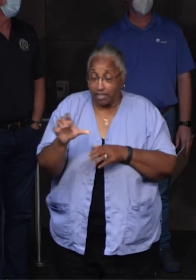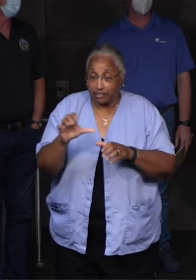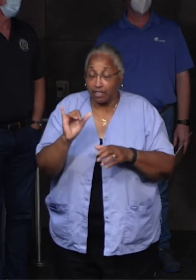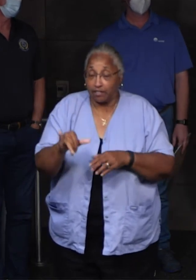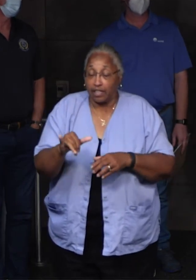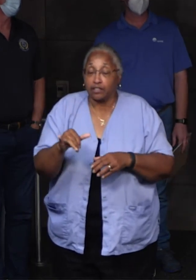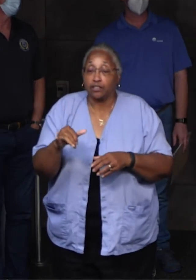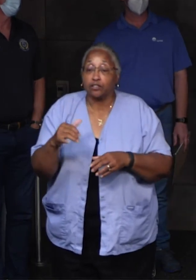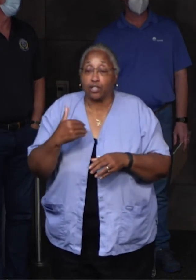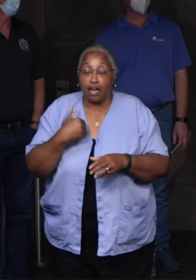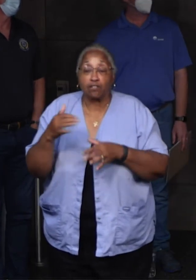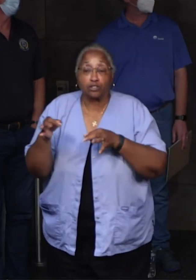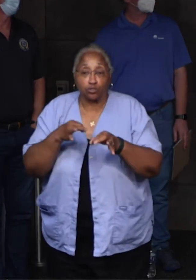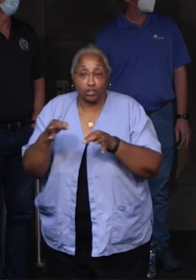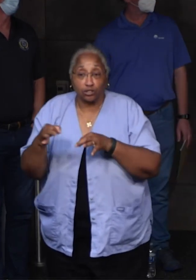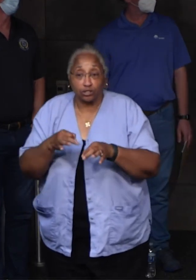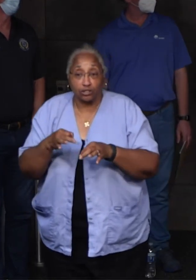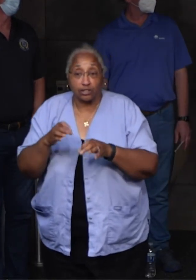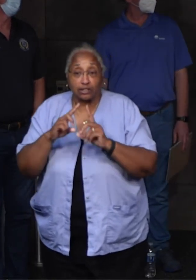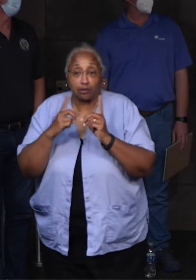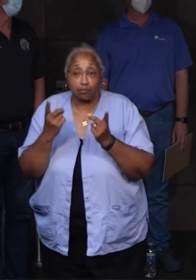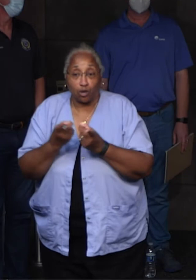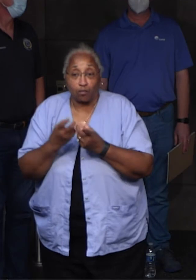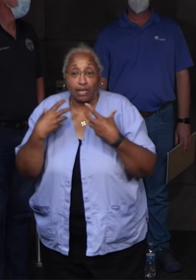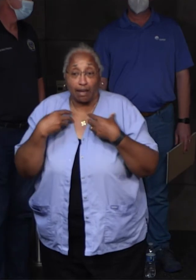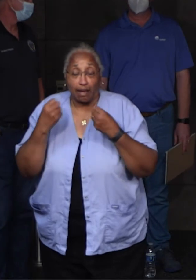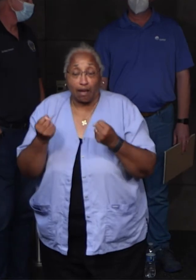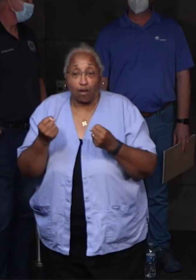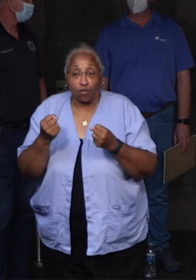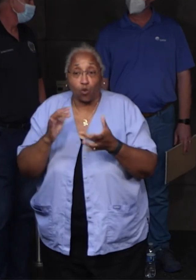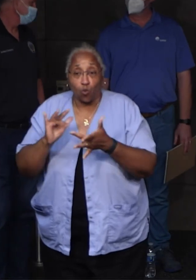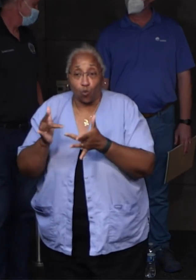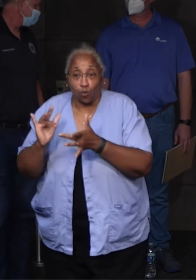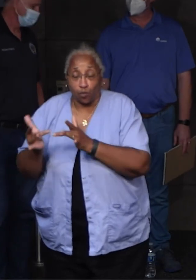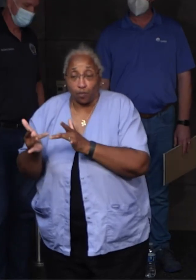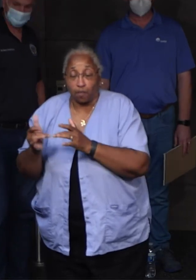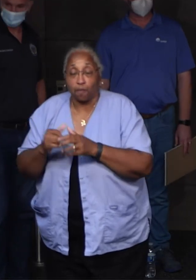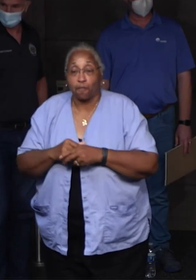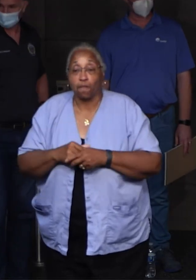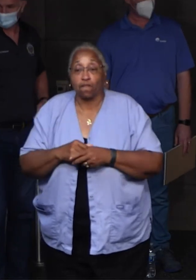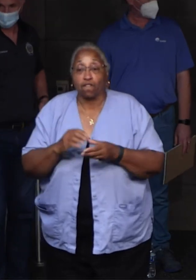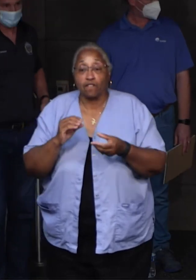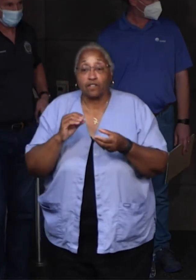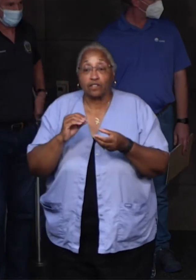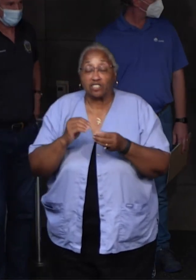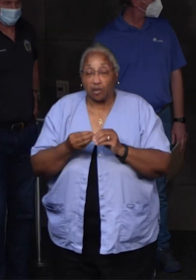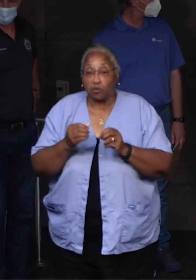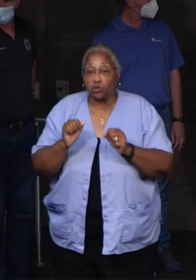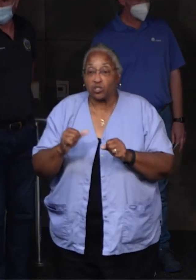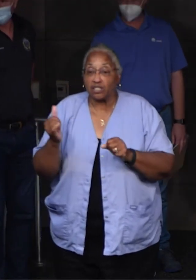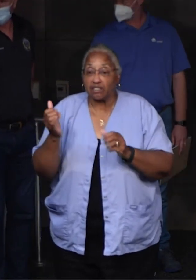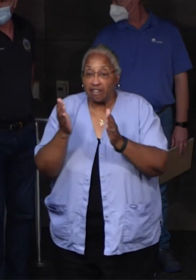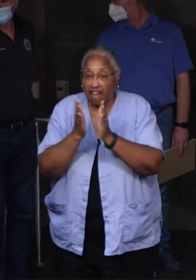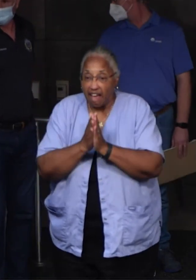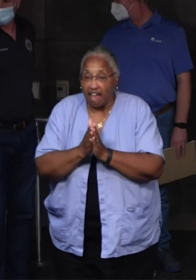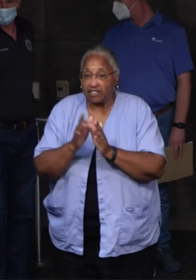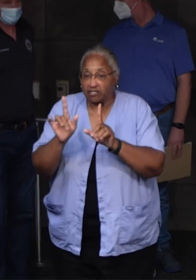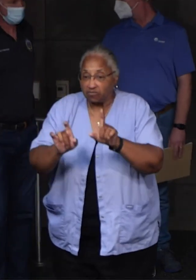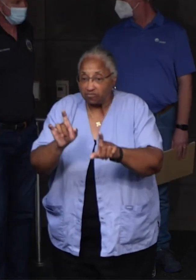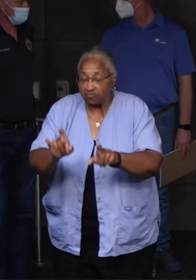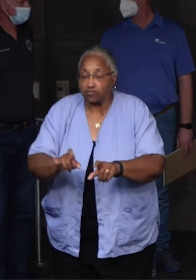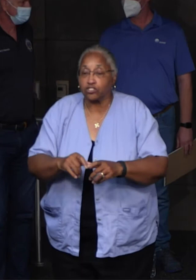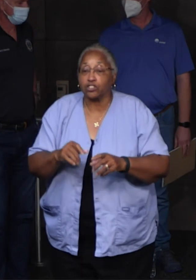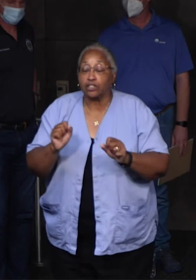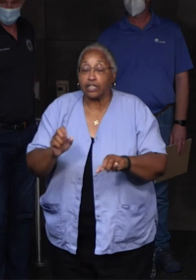instructions on the Louisiana Department of Health website, a number of frequently asked questions there. But you can use